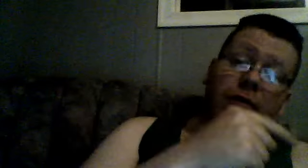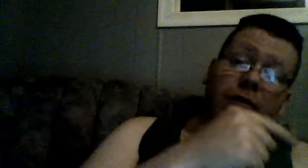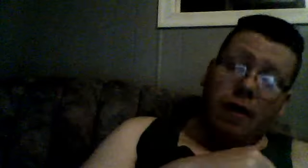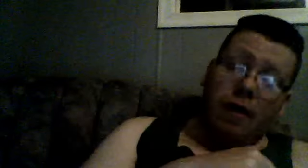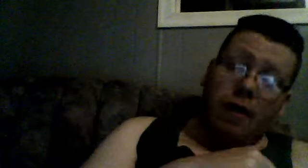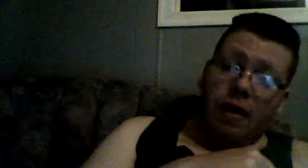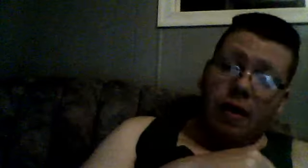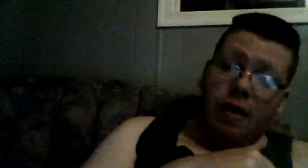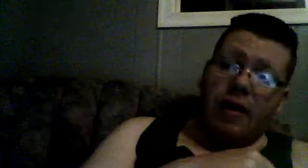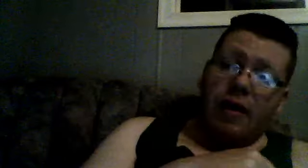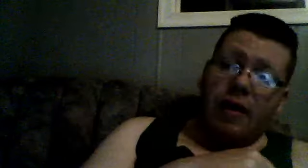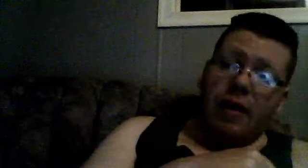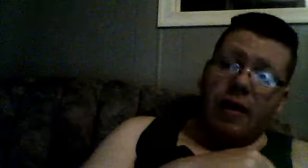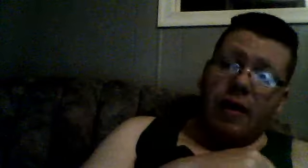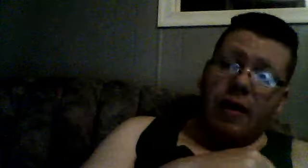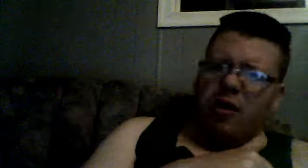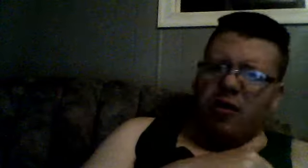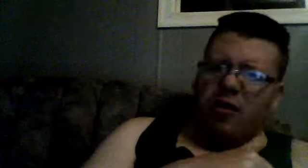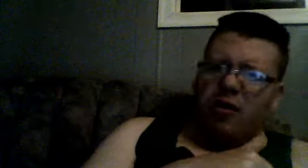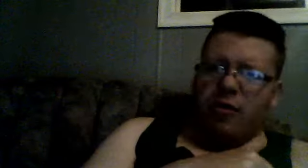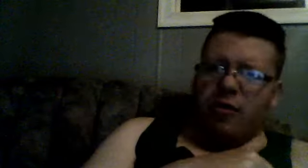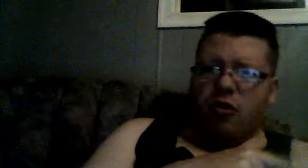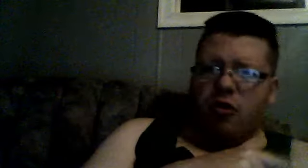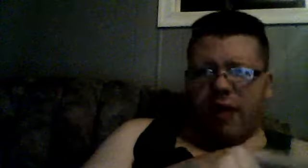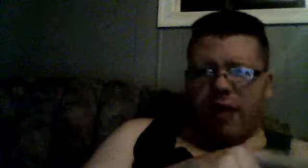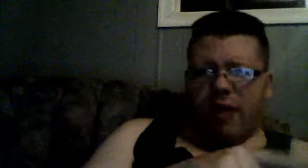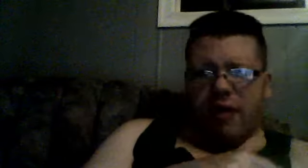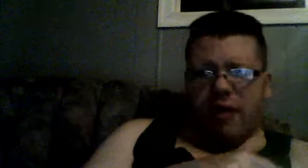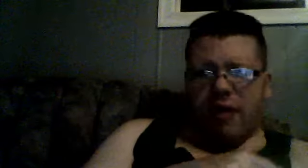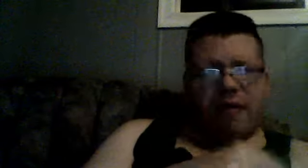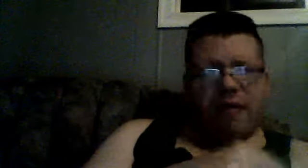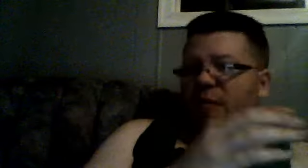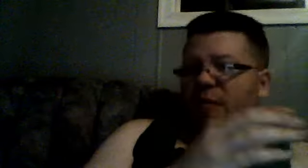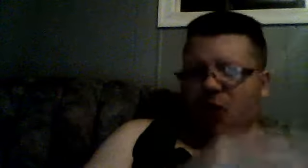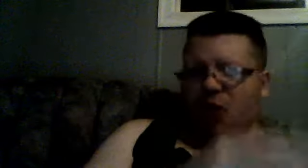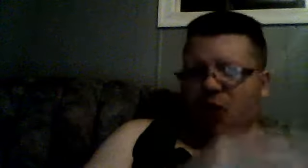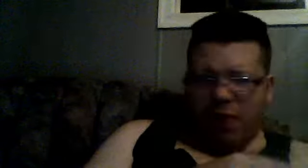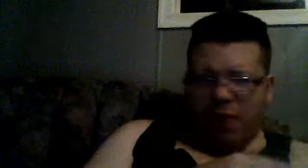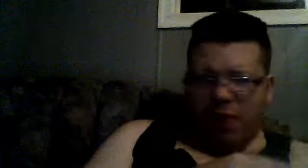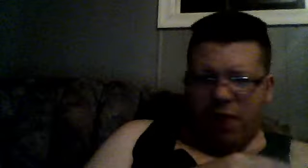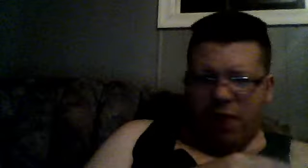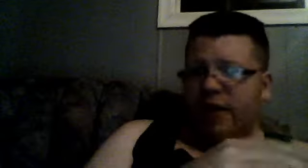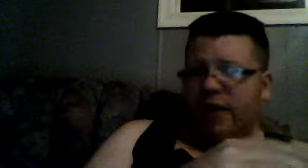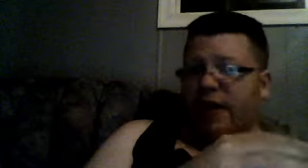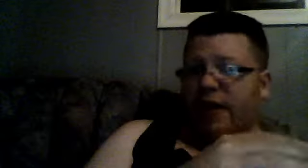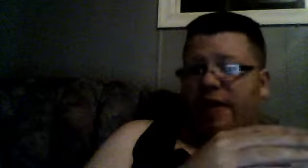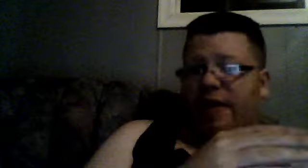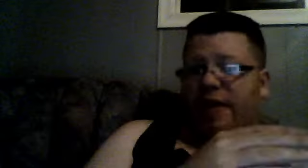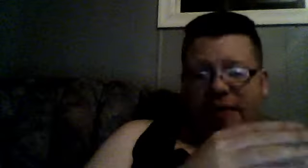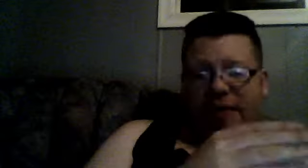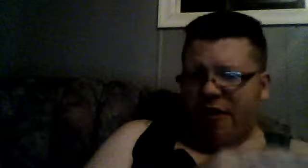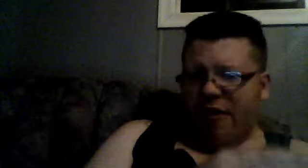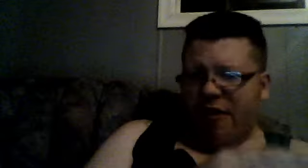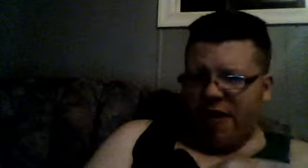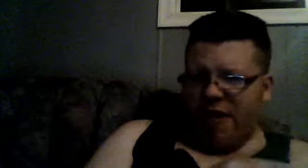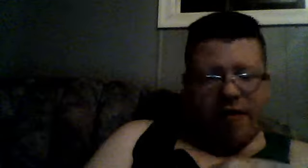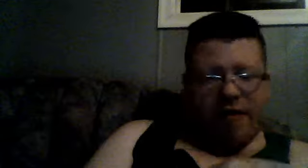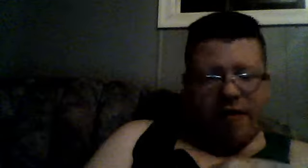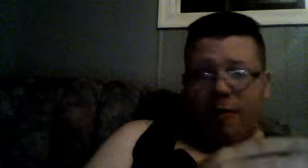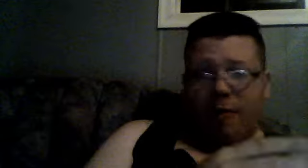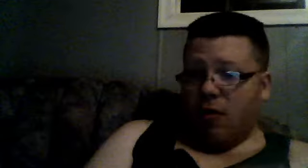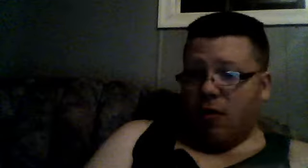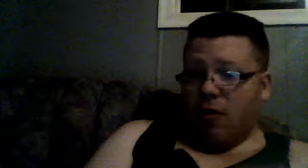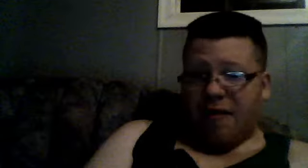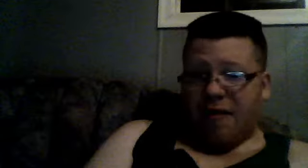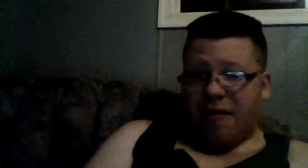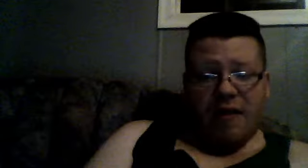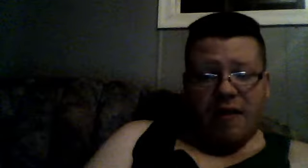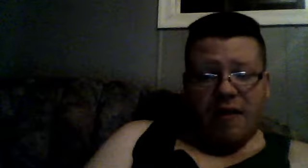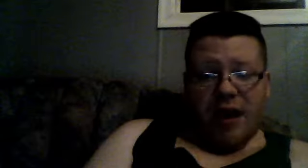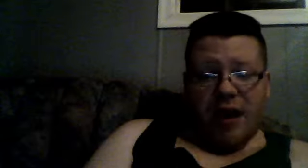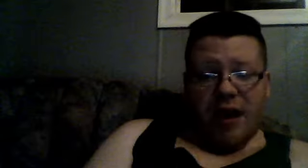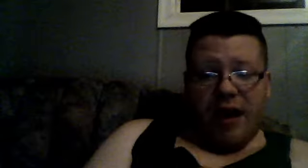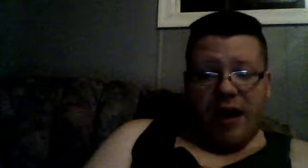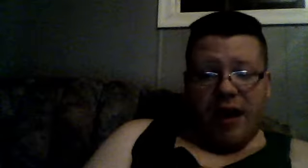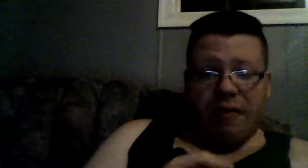a book, before the, there was the movie, the series, the spin-off, and,